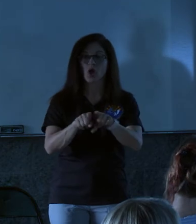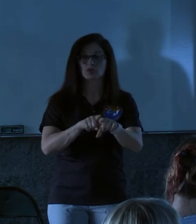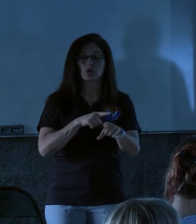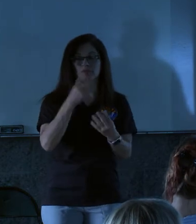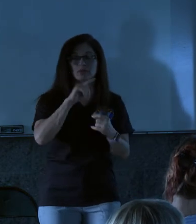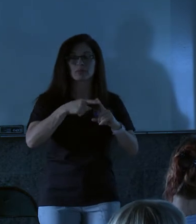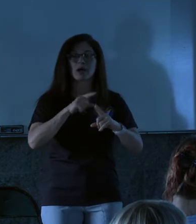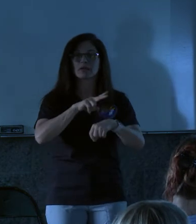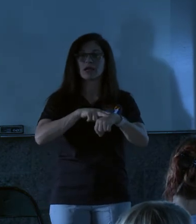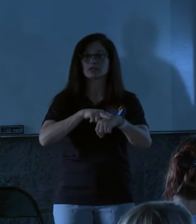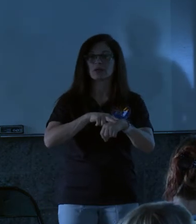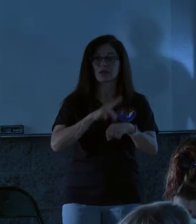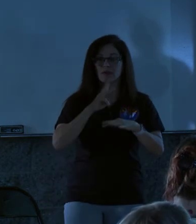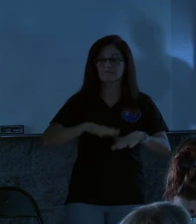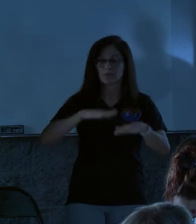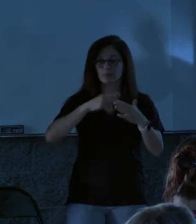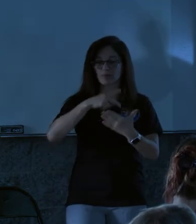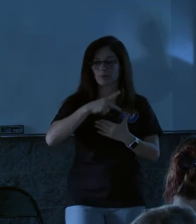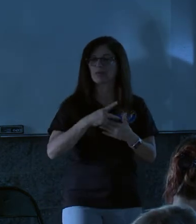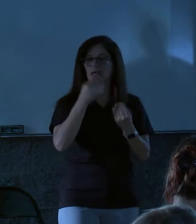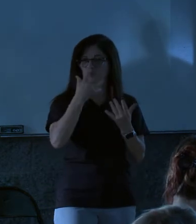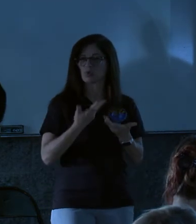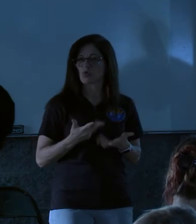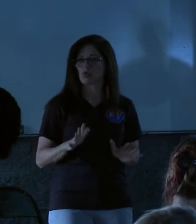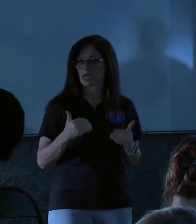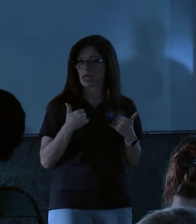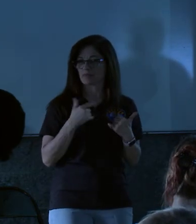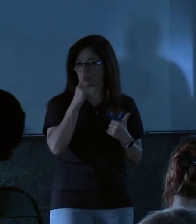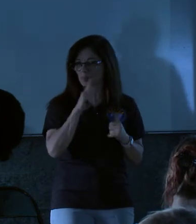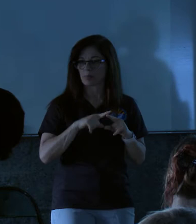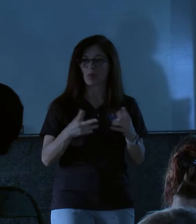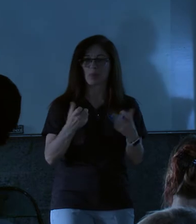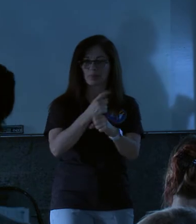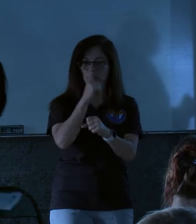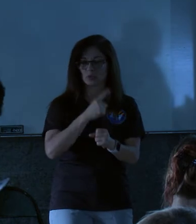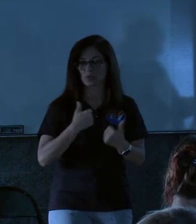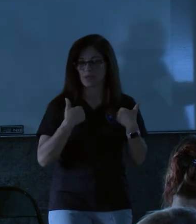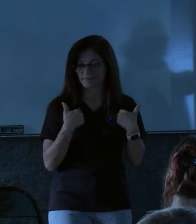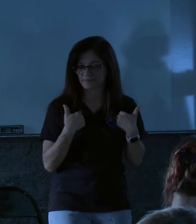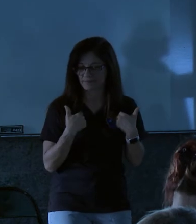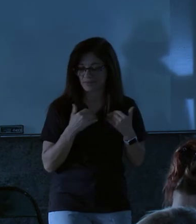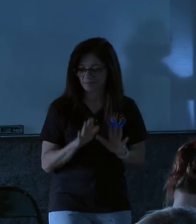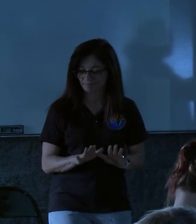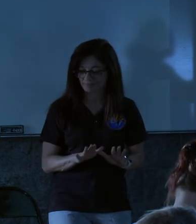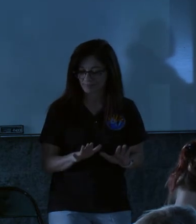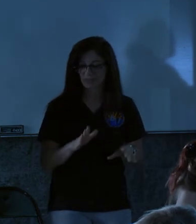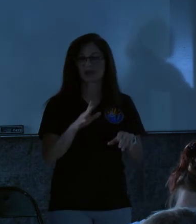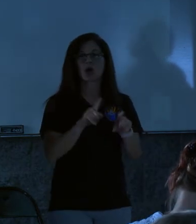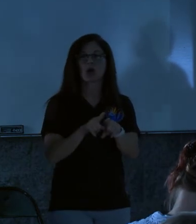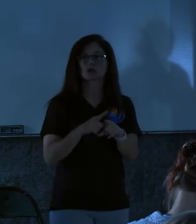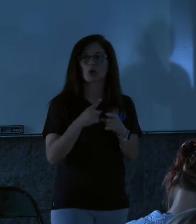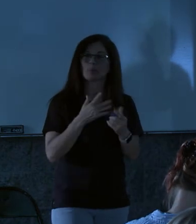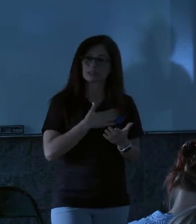Program just as a point of reference. All information that many of you have already, but I didn't want you to leave here without it. I strongly encourage you to